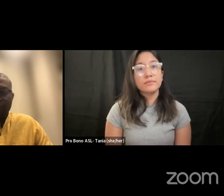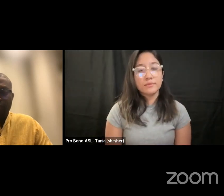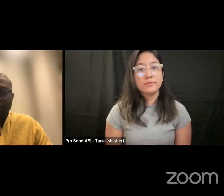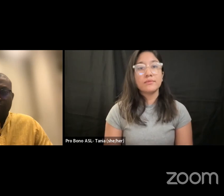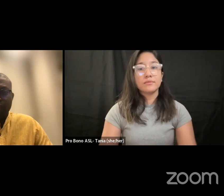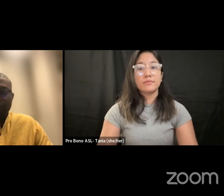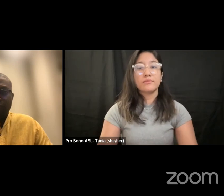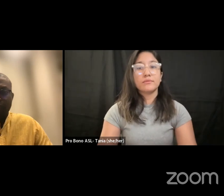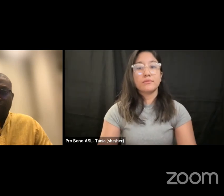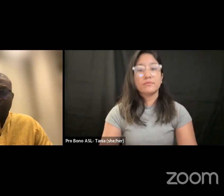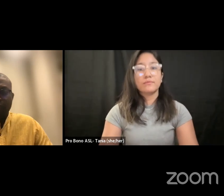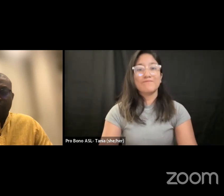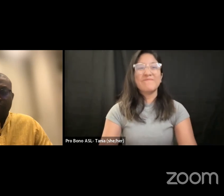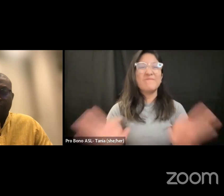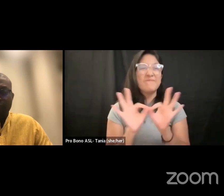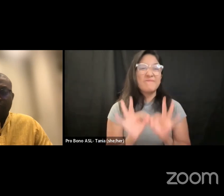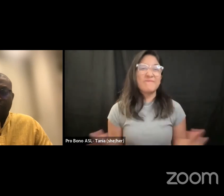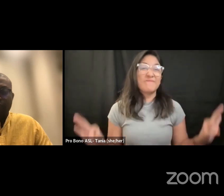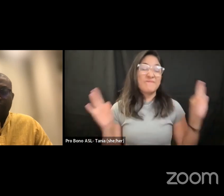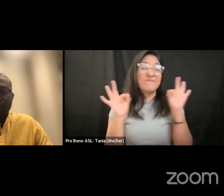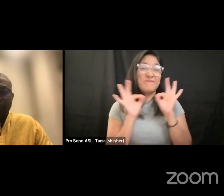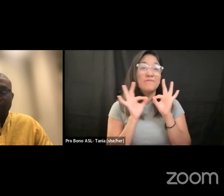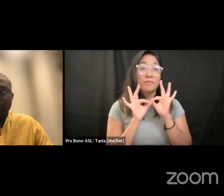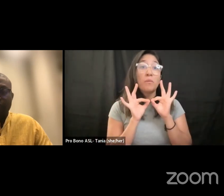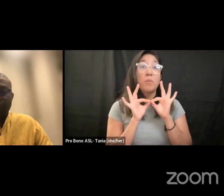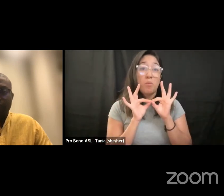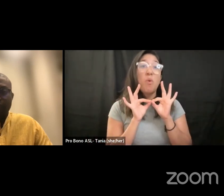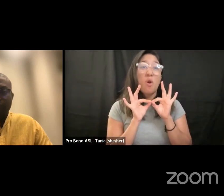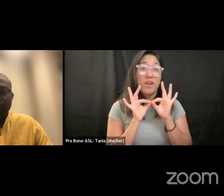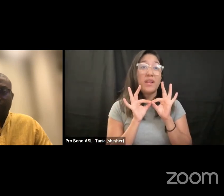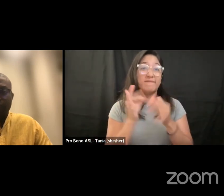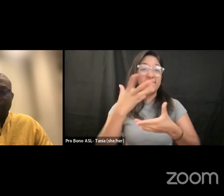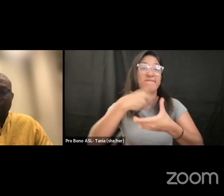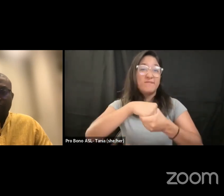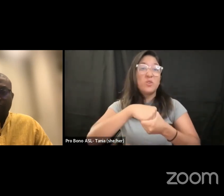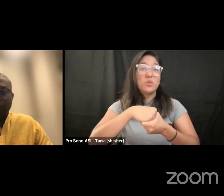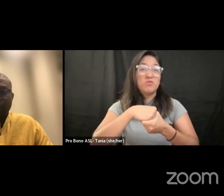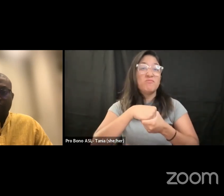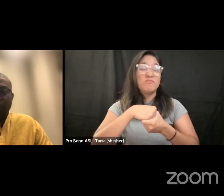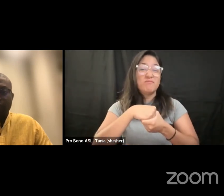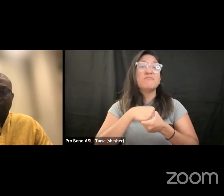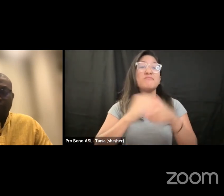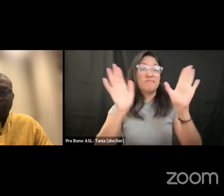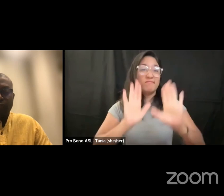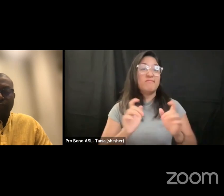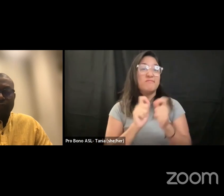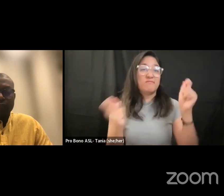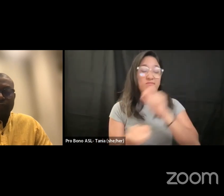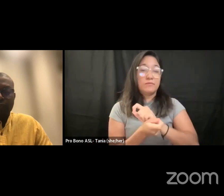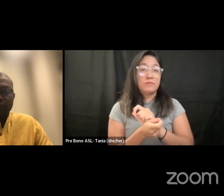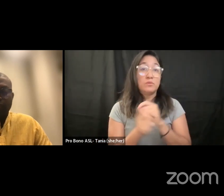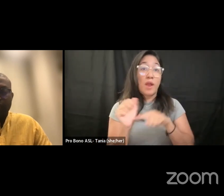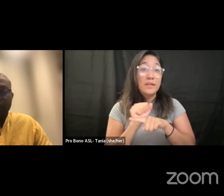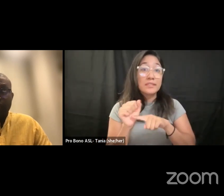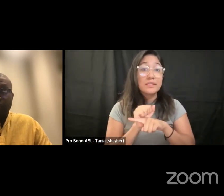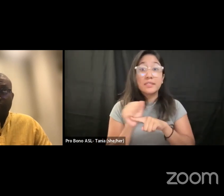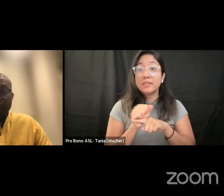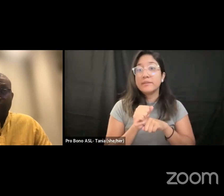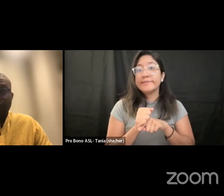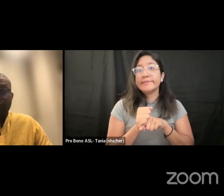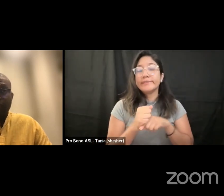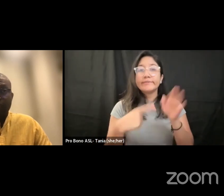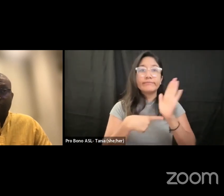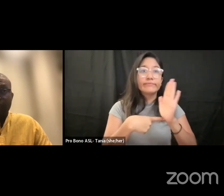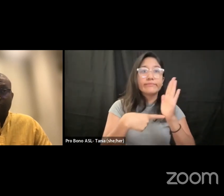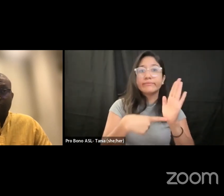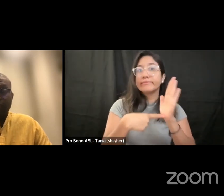it's it's an important part of climate change practices if we're going to talk about moving the ideology of